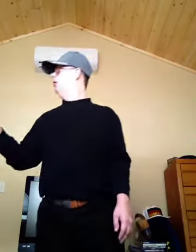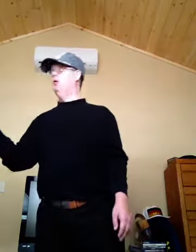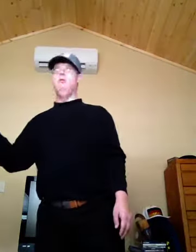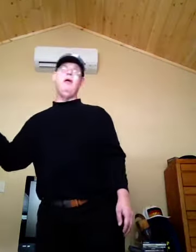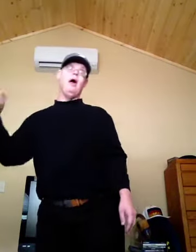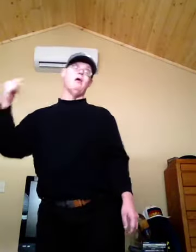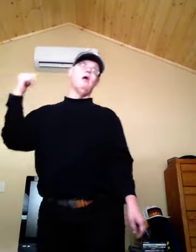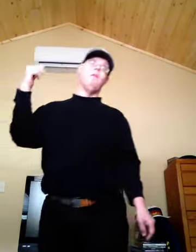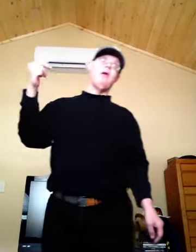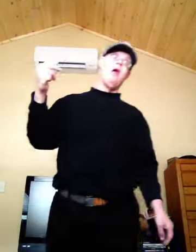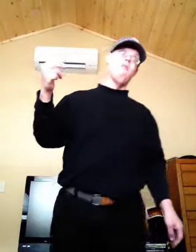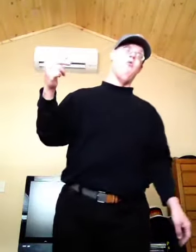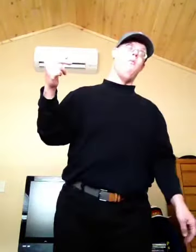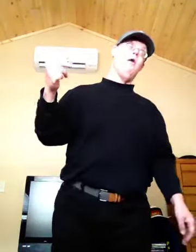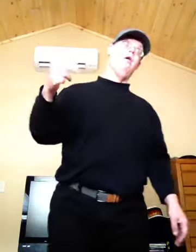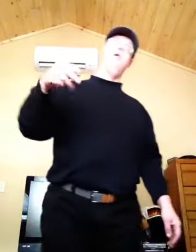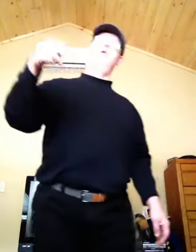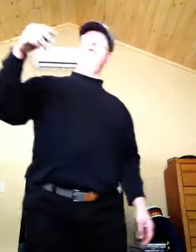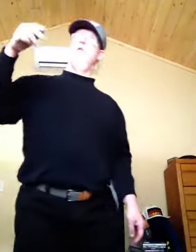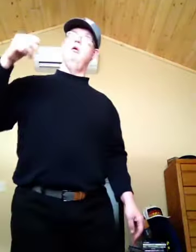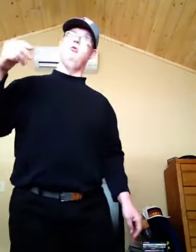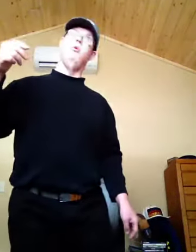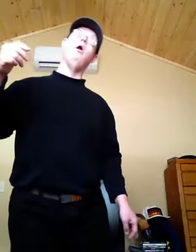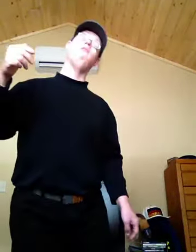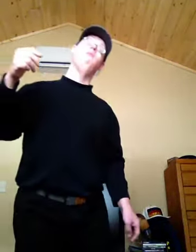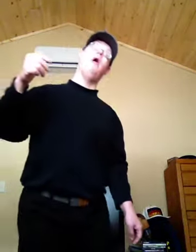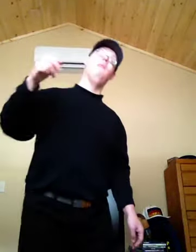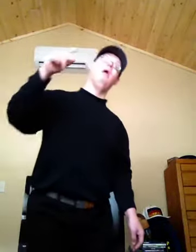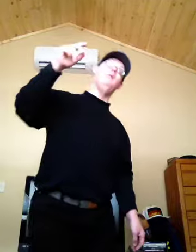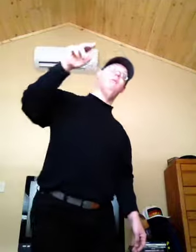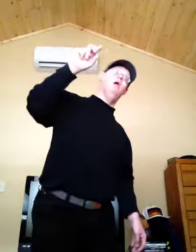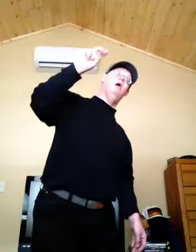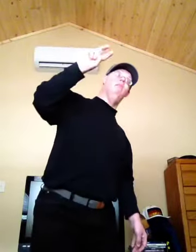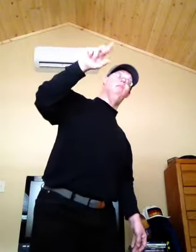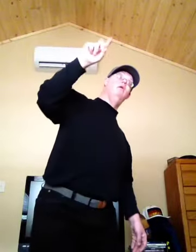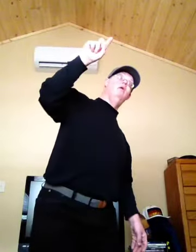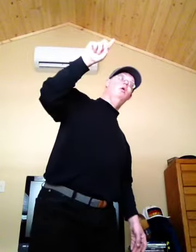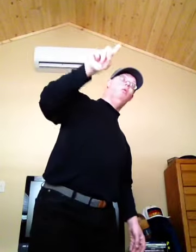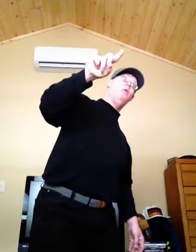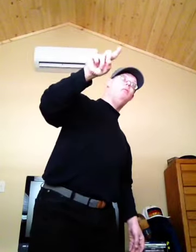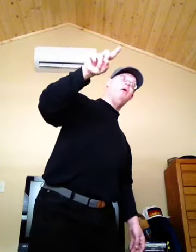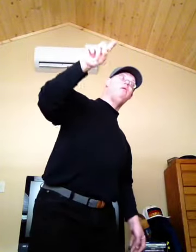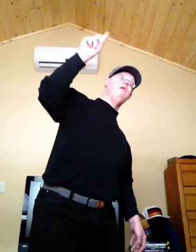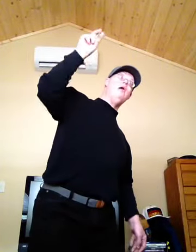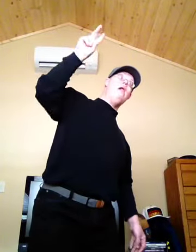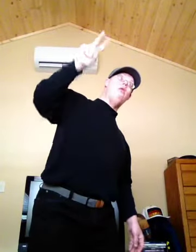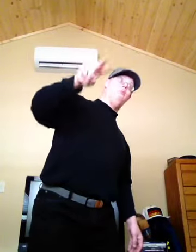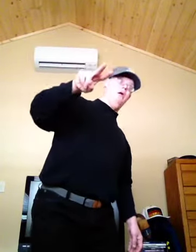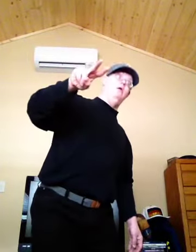They had cupcakes for me. His wife bought me a, um, one beer, then another beer.